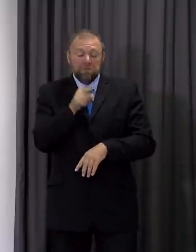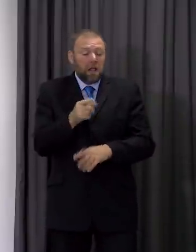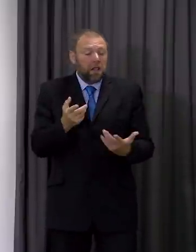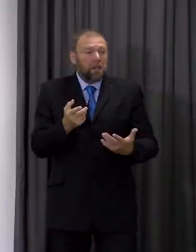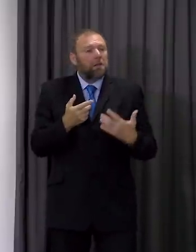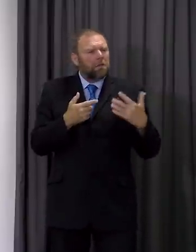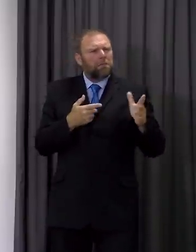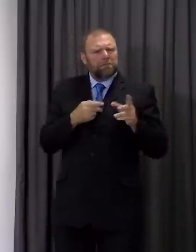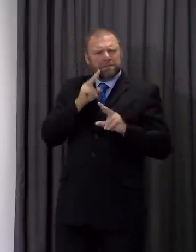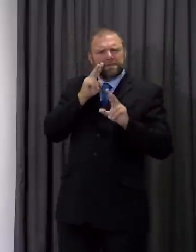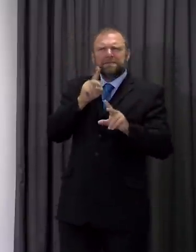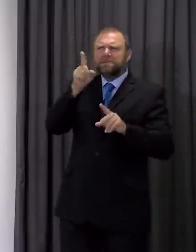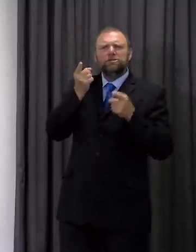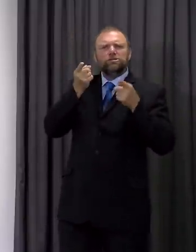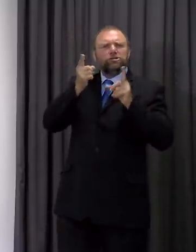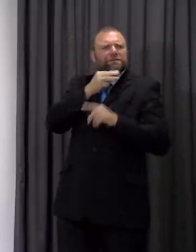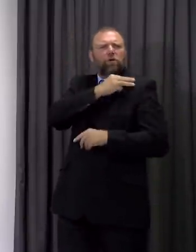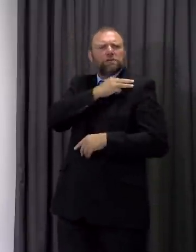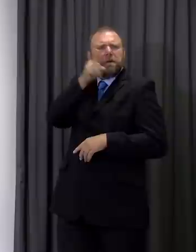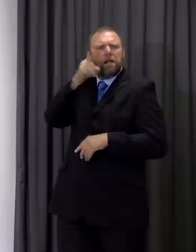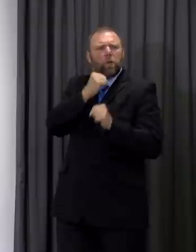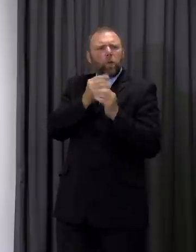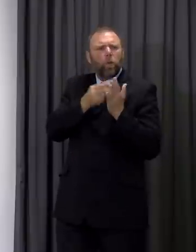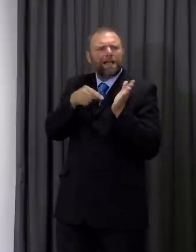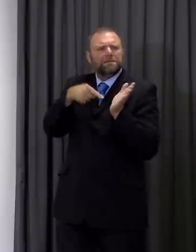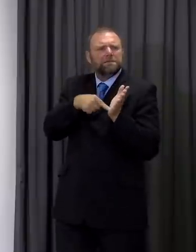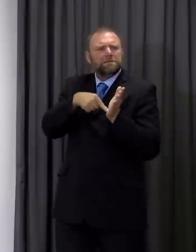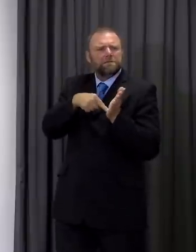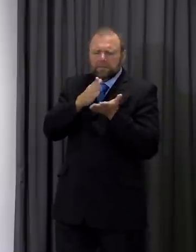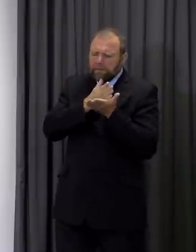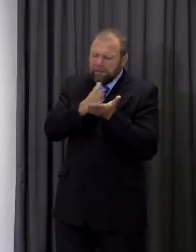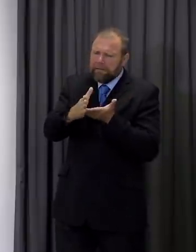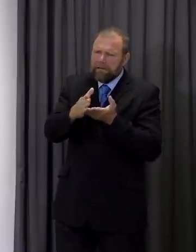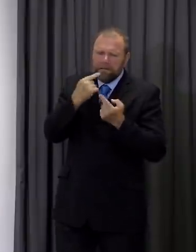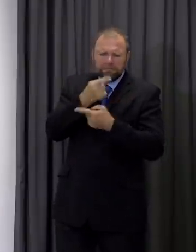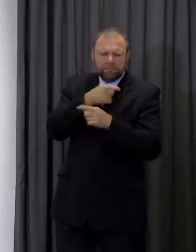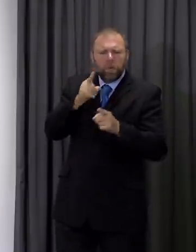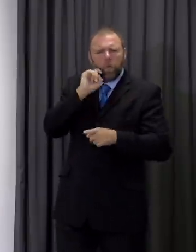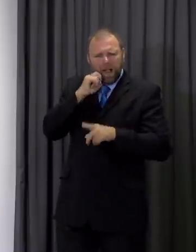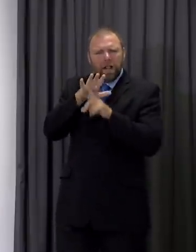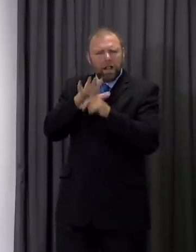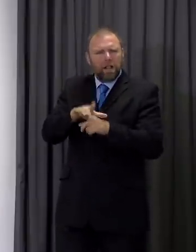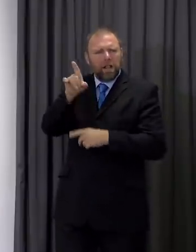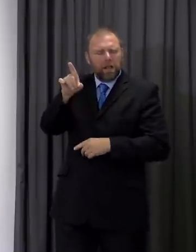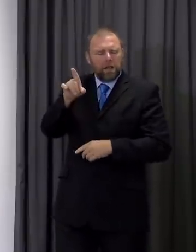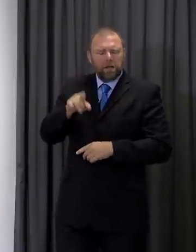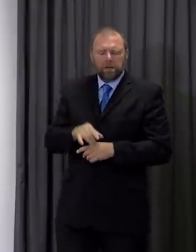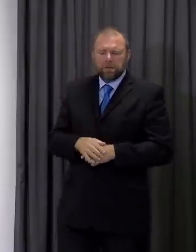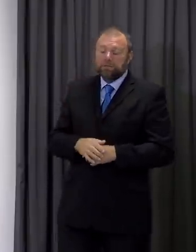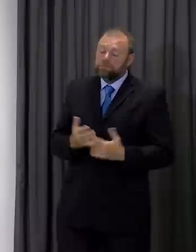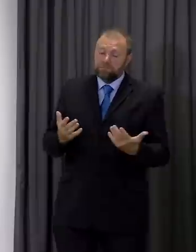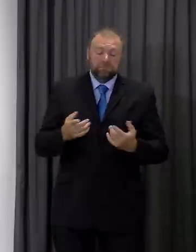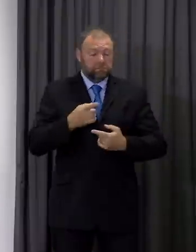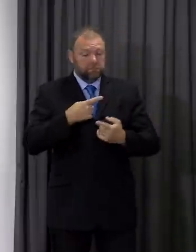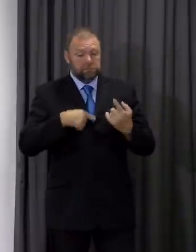from the Chief Constable in Gwent who's been clear that they will take enforcement action where it's needed. we actually want to get to a position where we